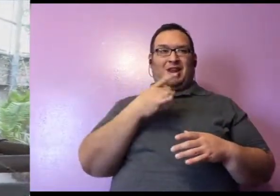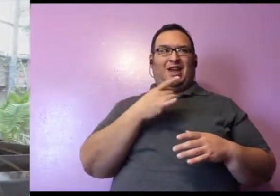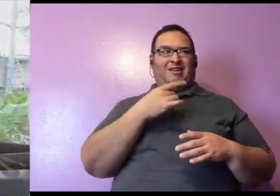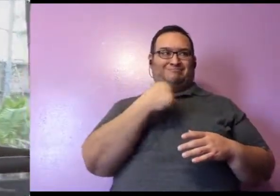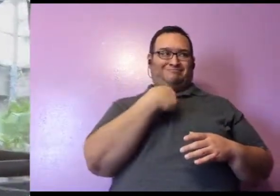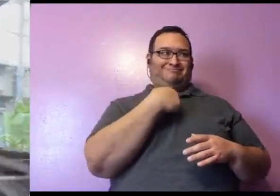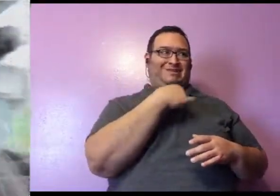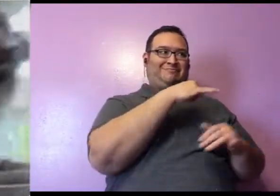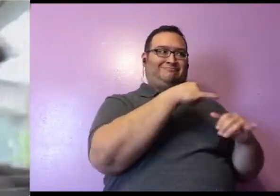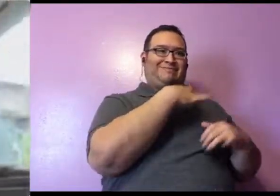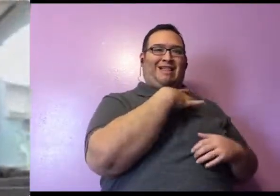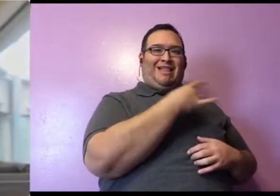much as I do.